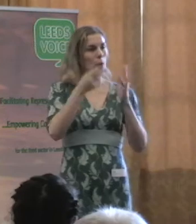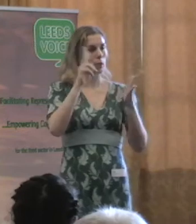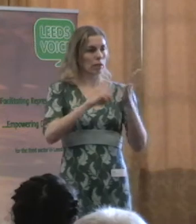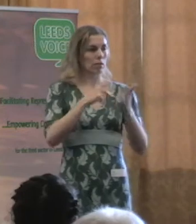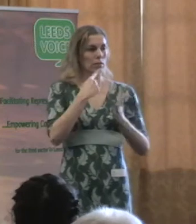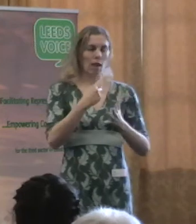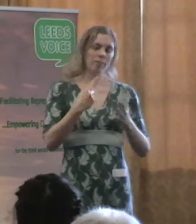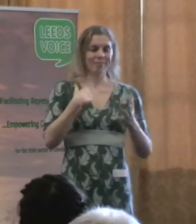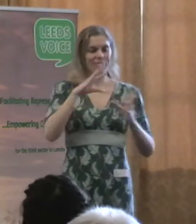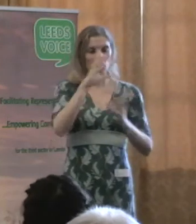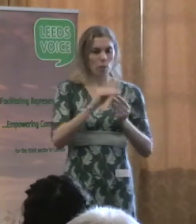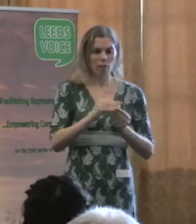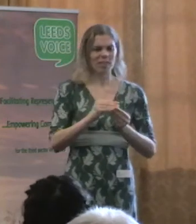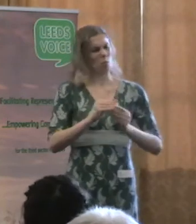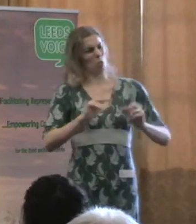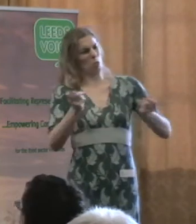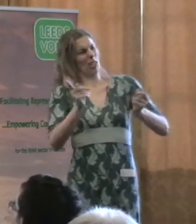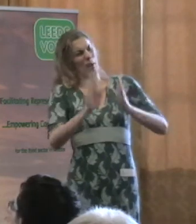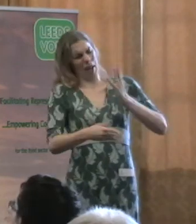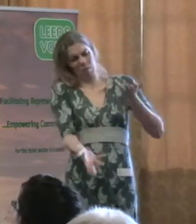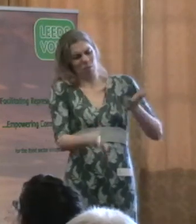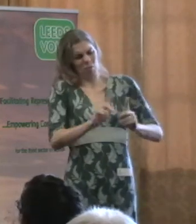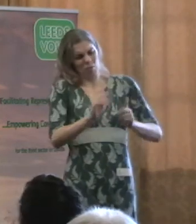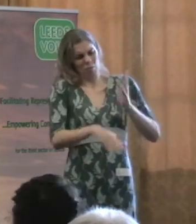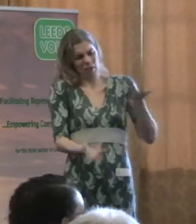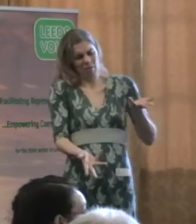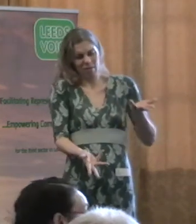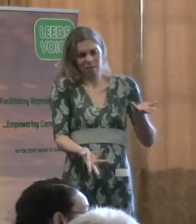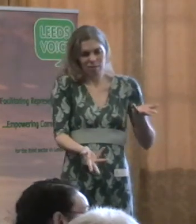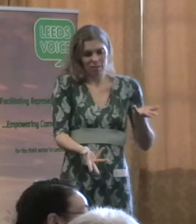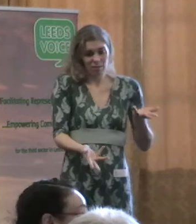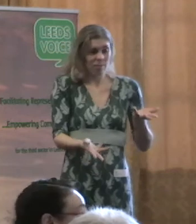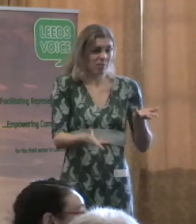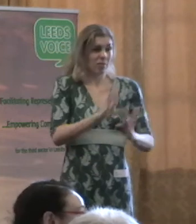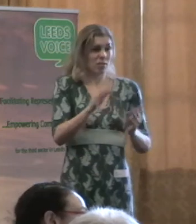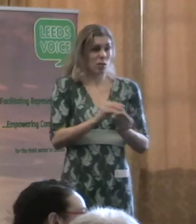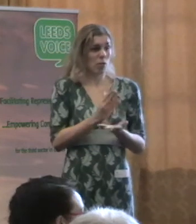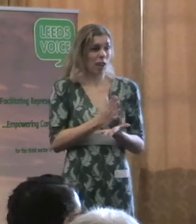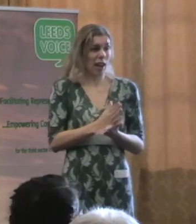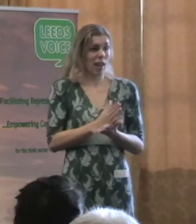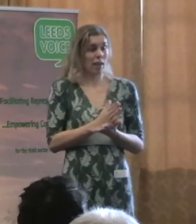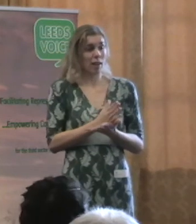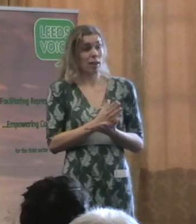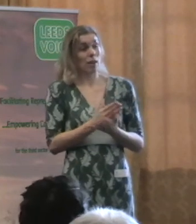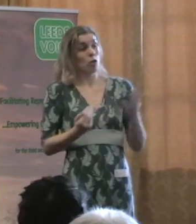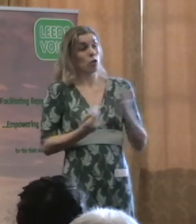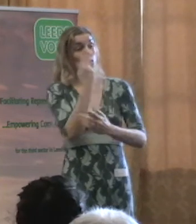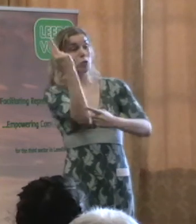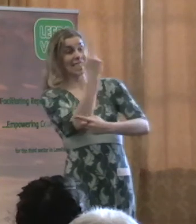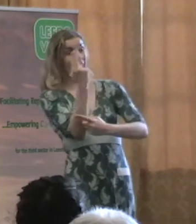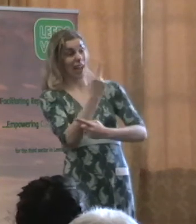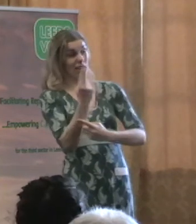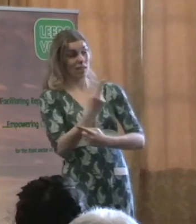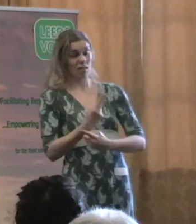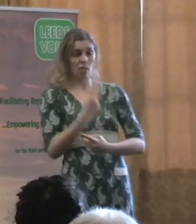overhead, what is it all about? Well, to summarise, it is about a redesign of the system,